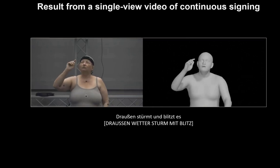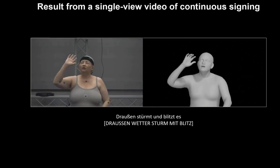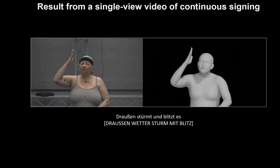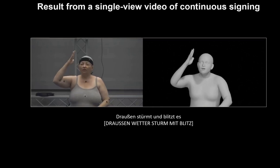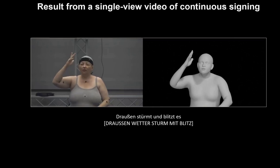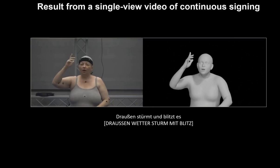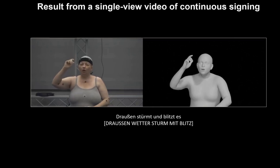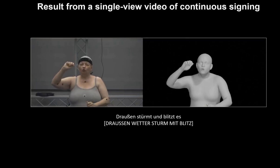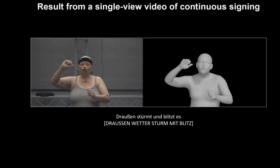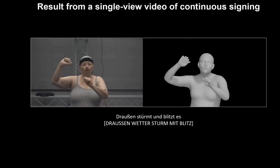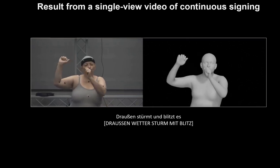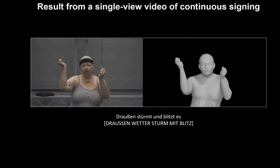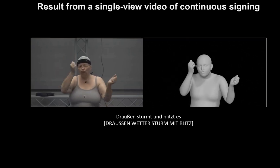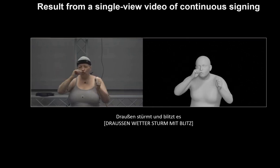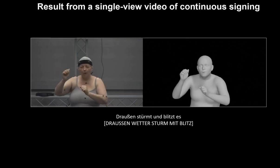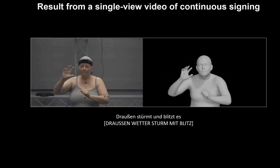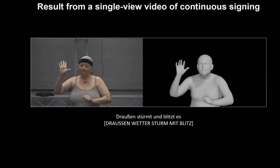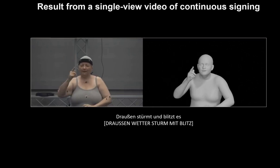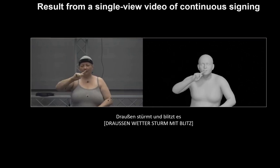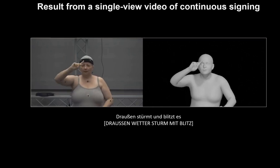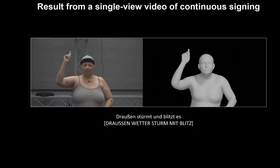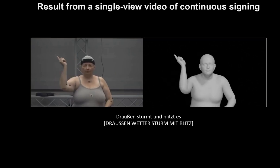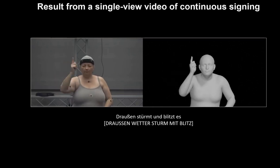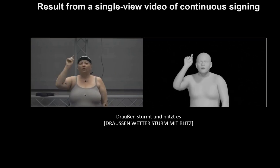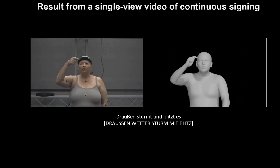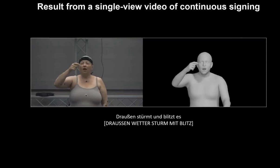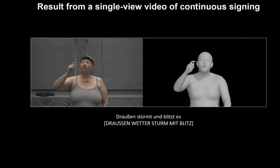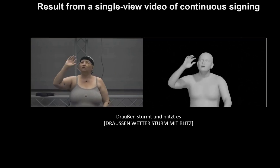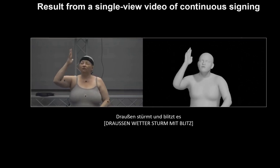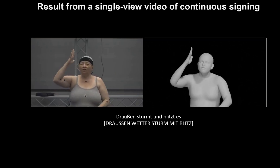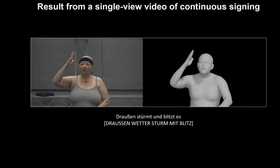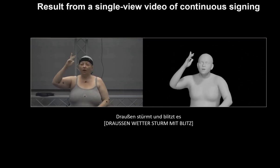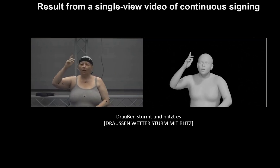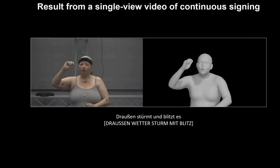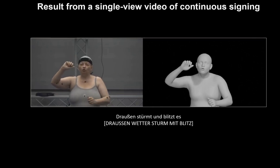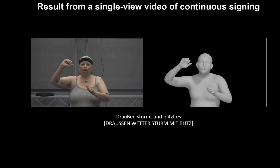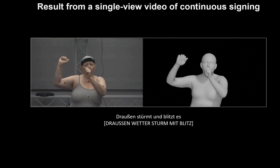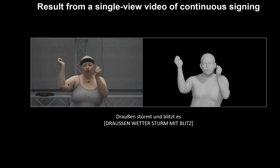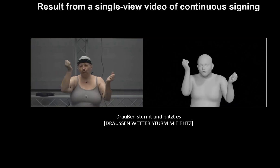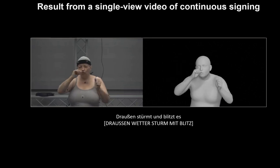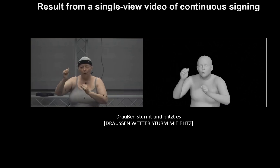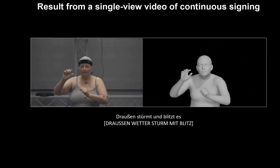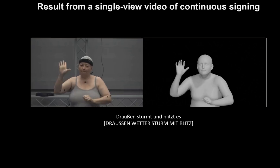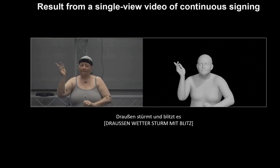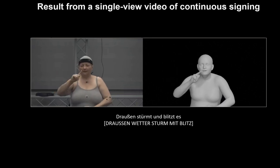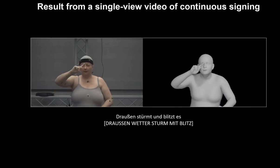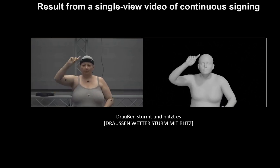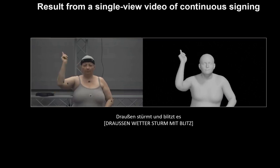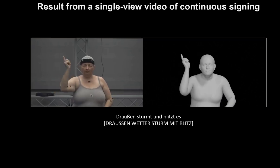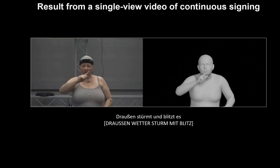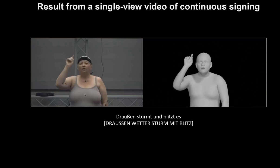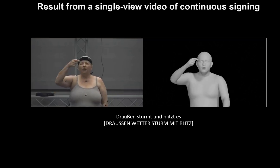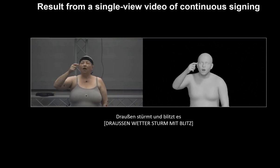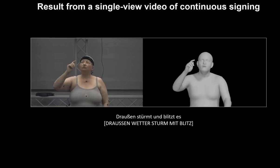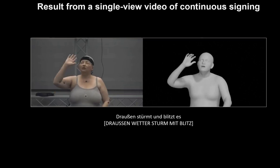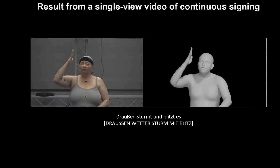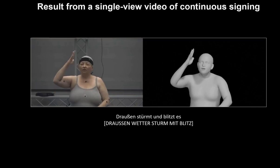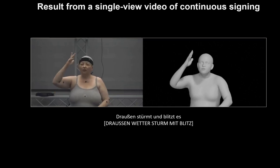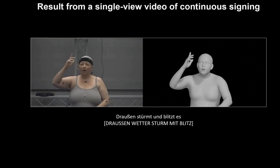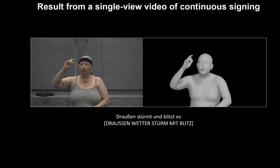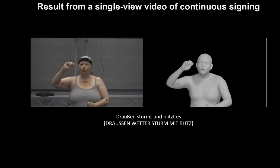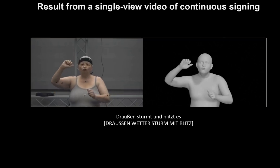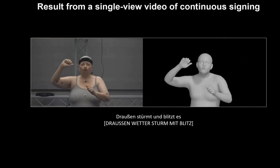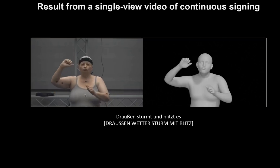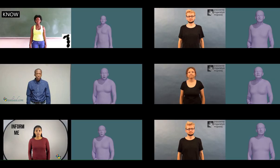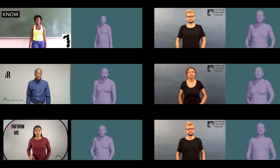applies the state-of-the-art method in sign segmentation to first divide the sentence into its isolated signs in order to process